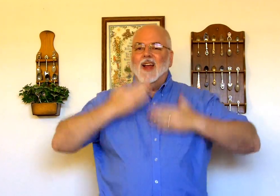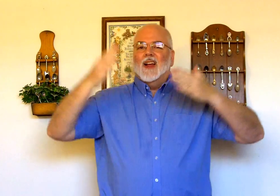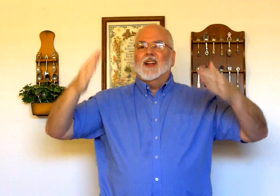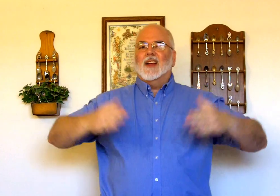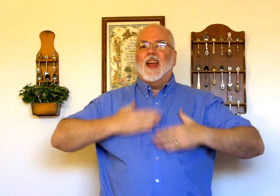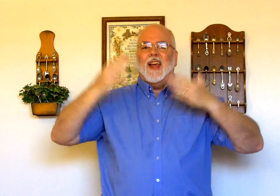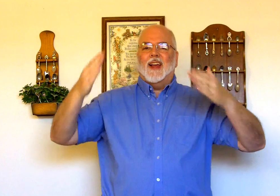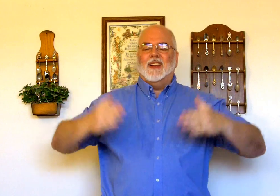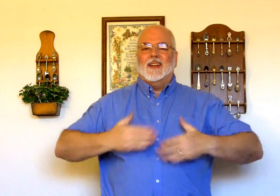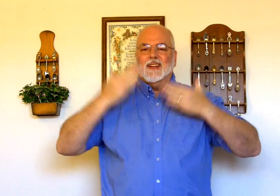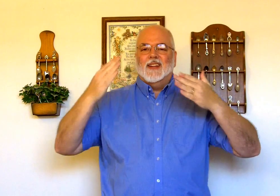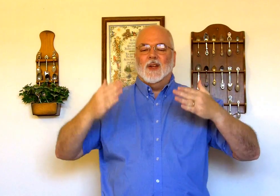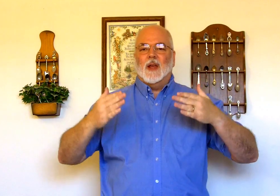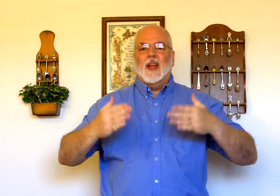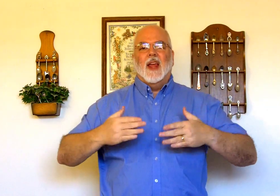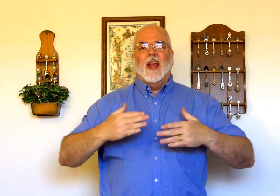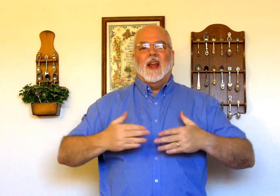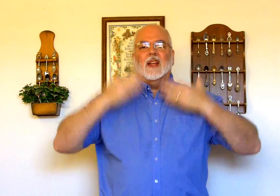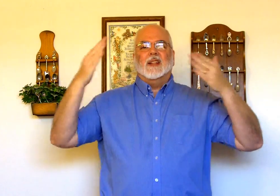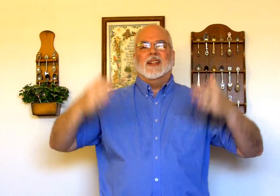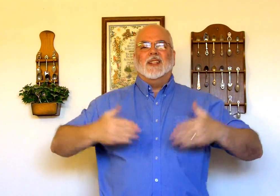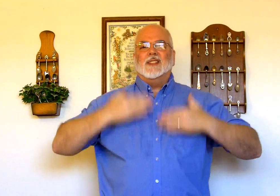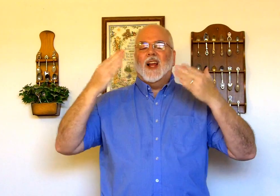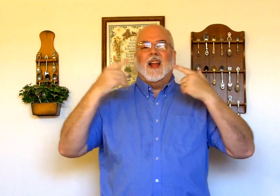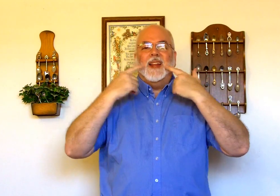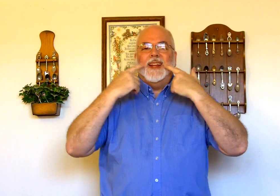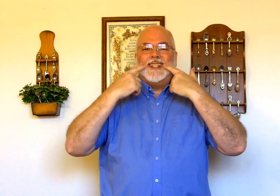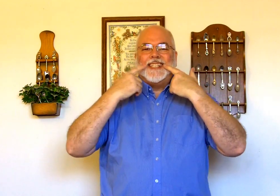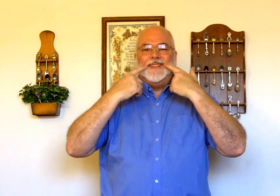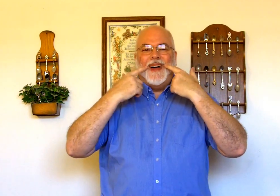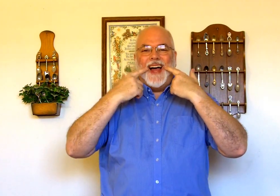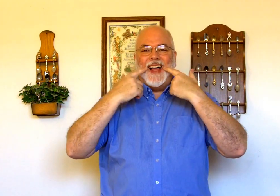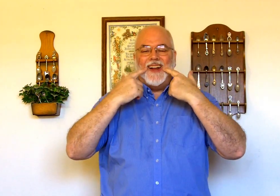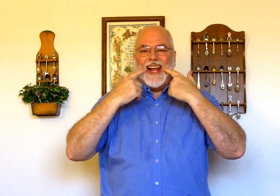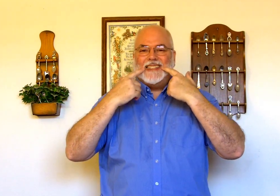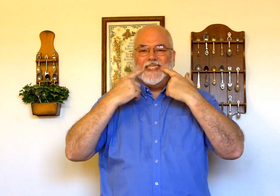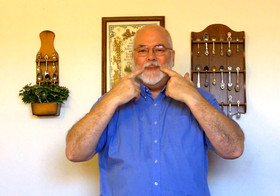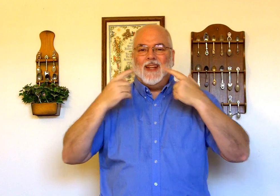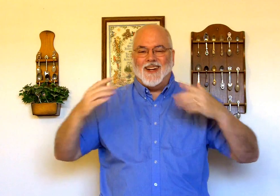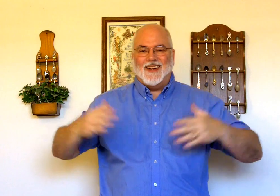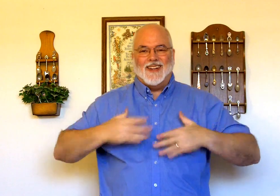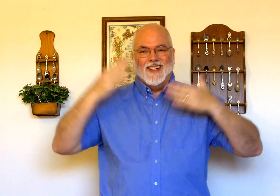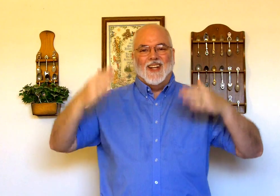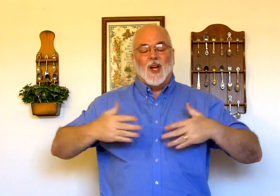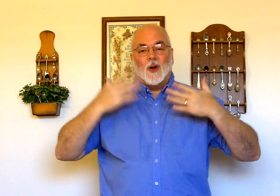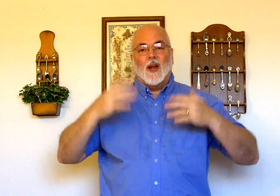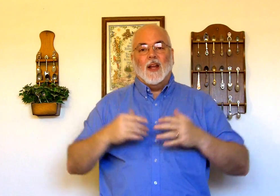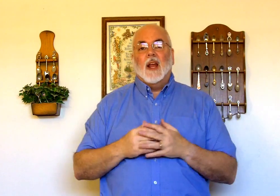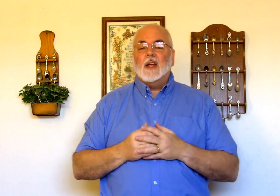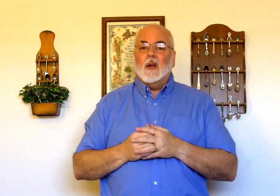glad. Okay? And it's just and the smile has to be there. All right? Now